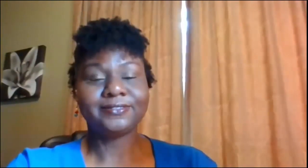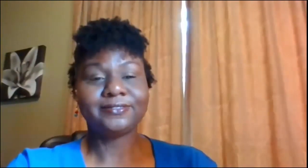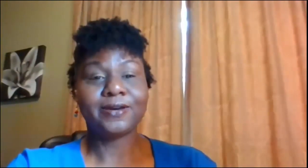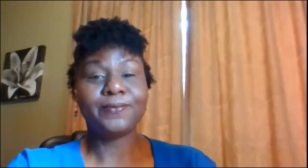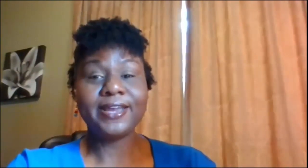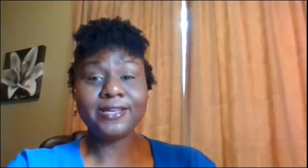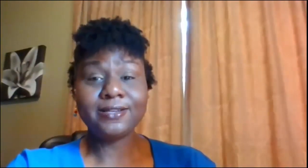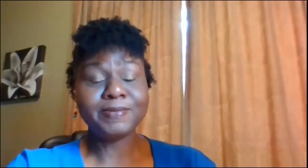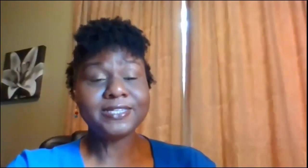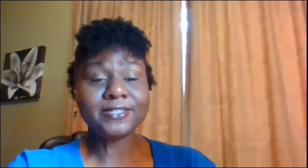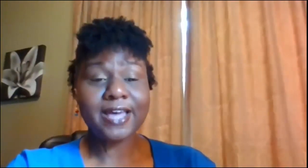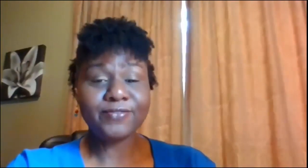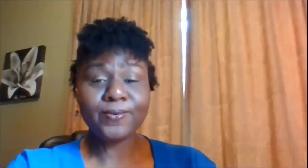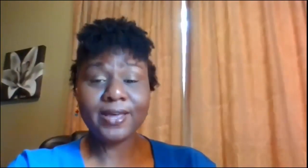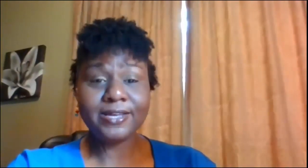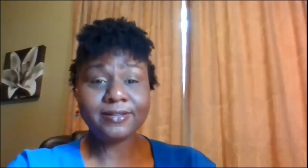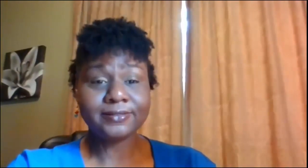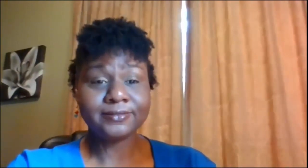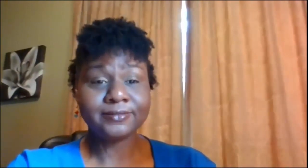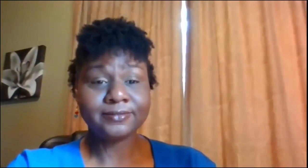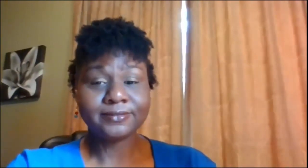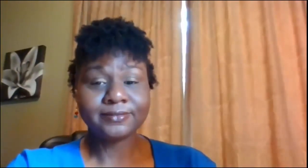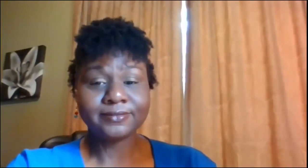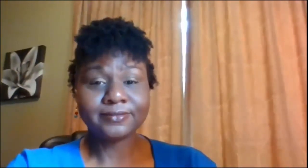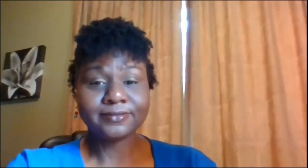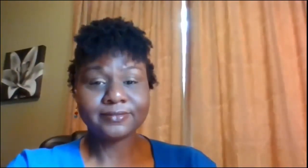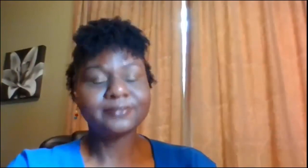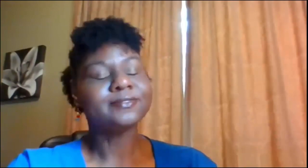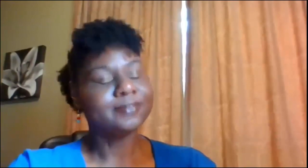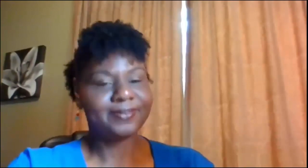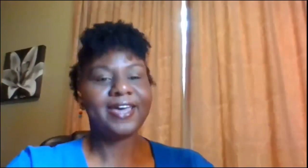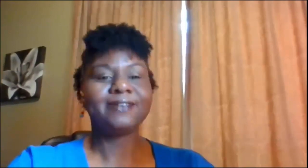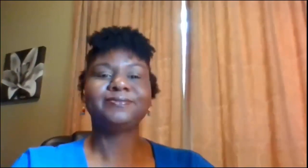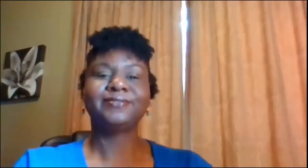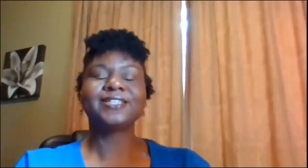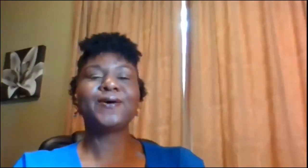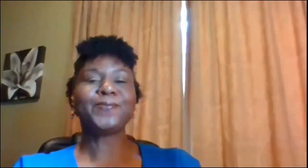y'all ready let me see the sign for ready okay let's go